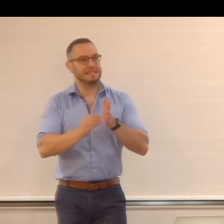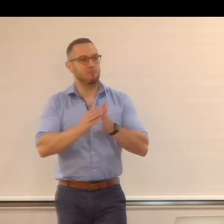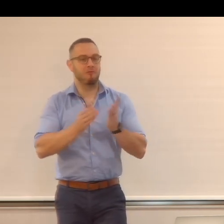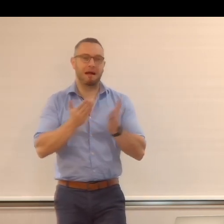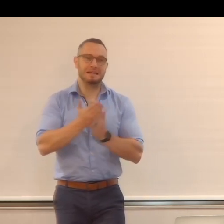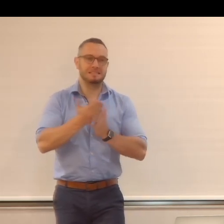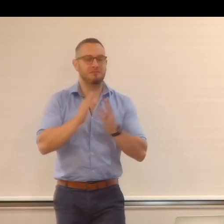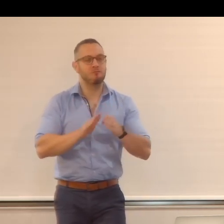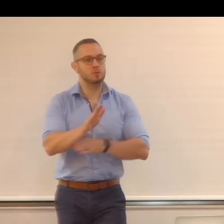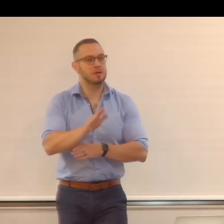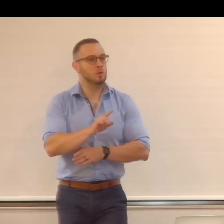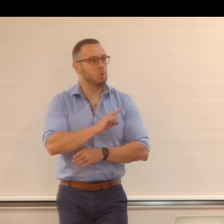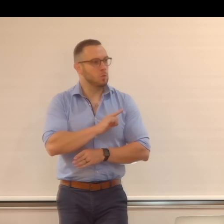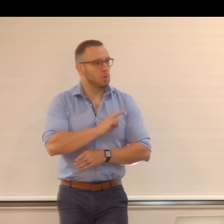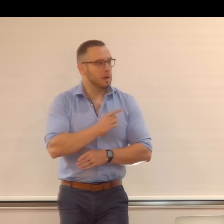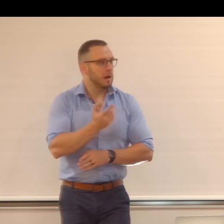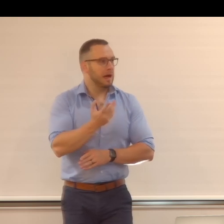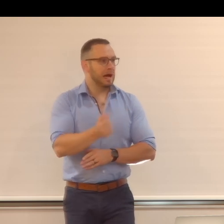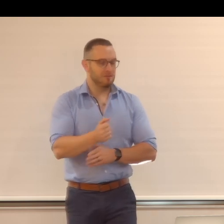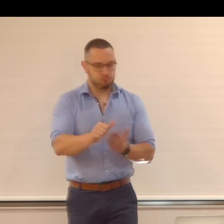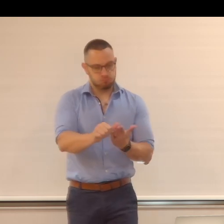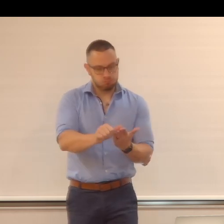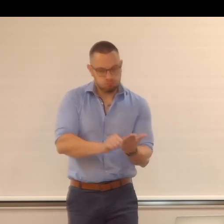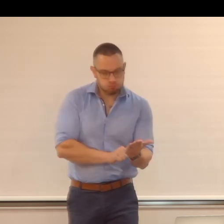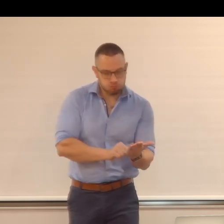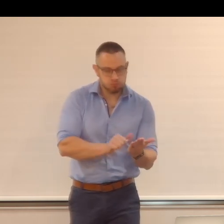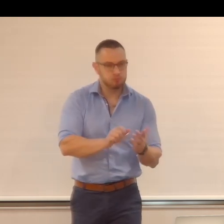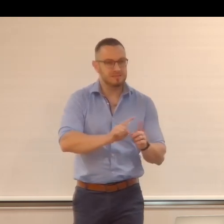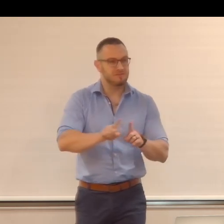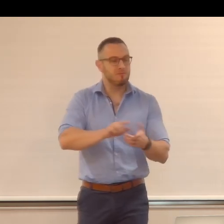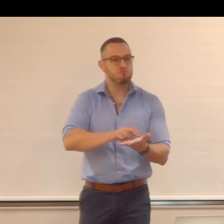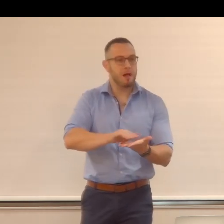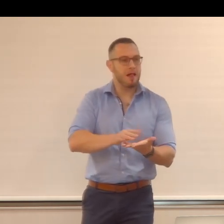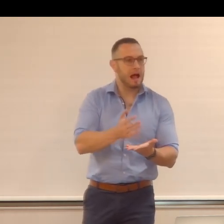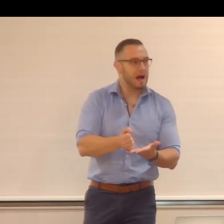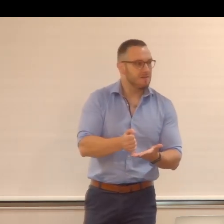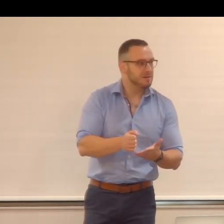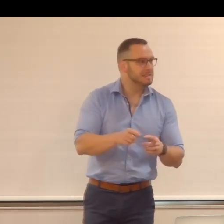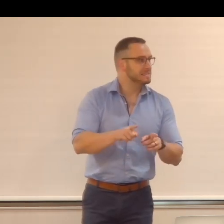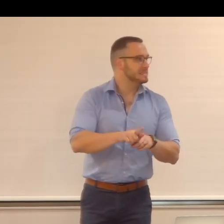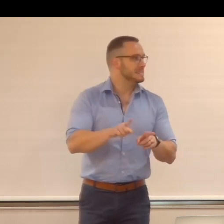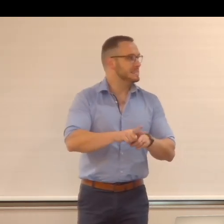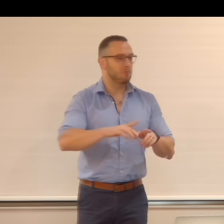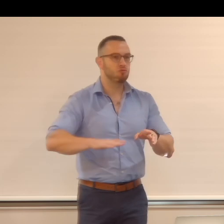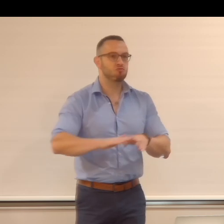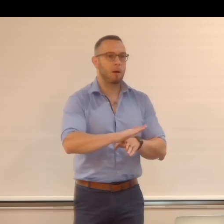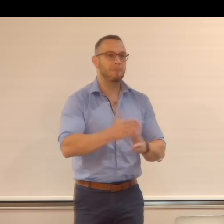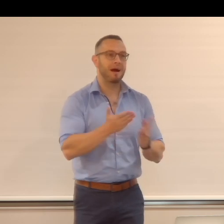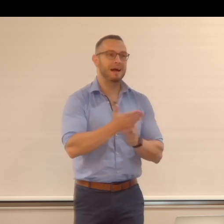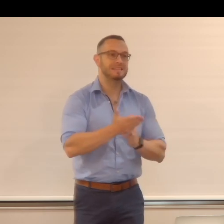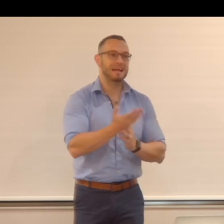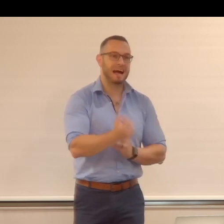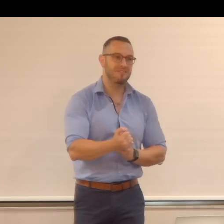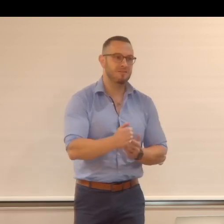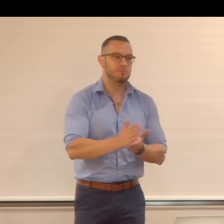in events. That's also why you have programs from Satan and Bri, and we have RAMP for the access on the stage and make it